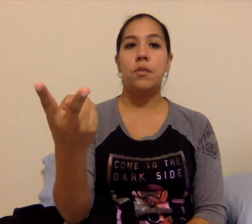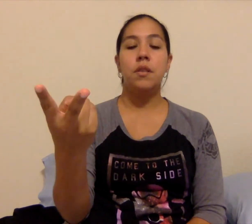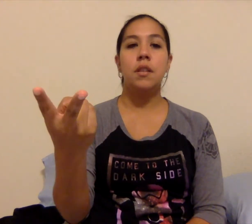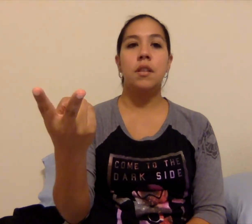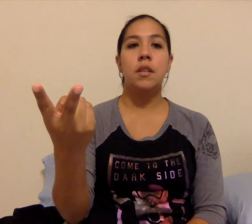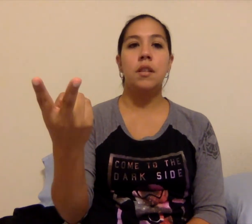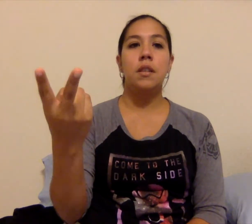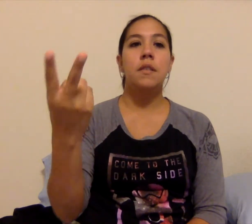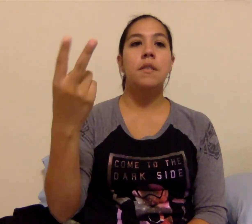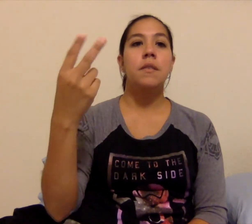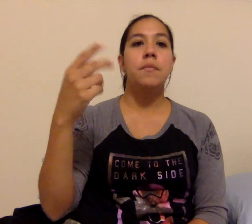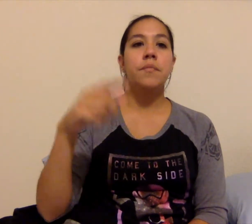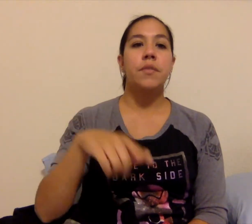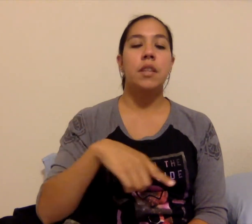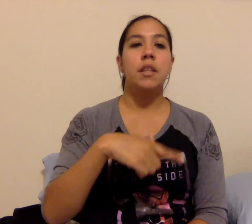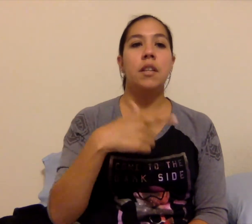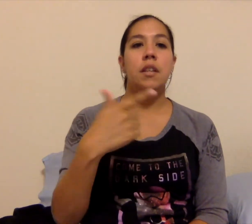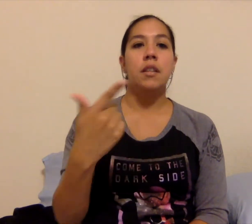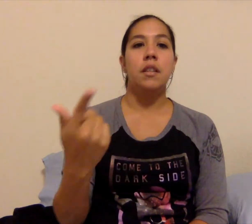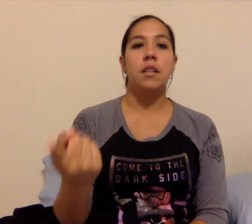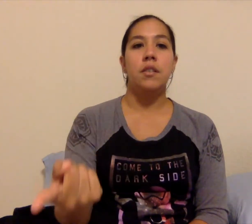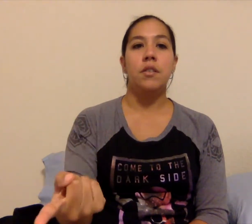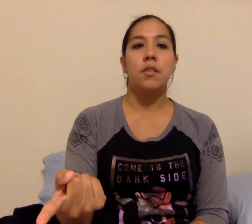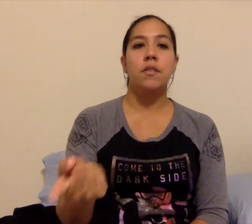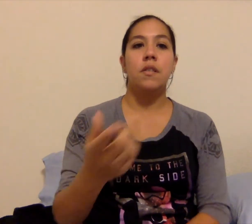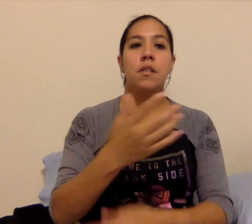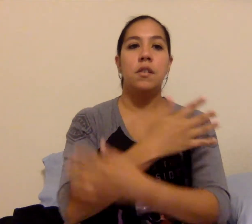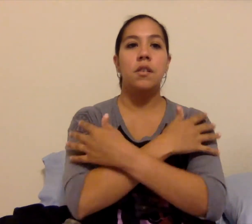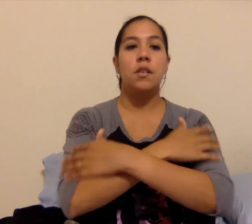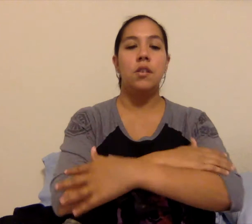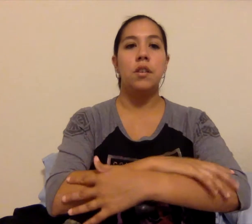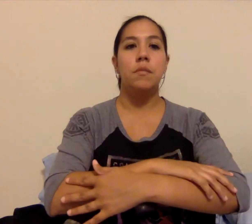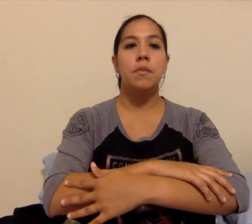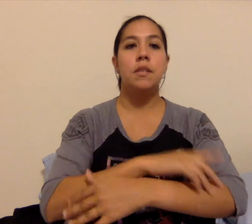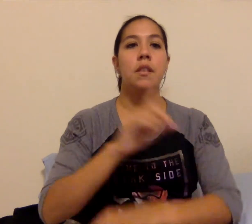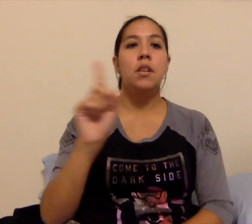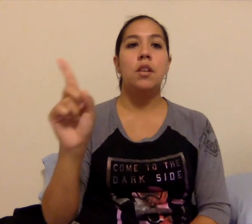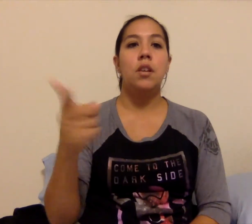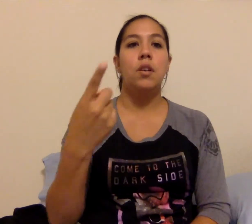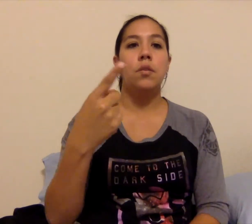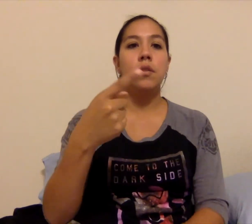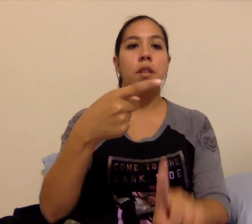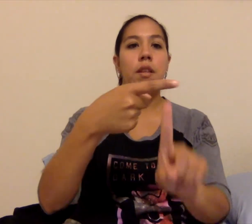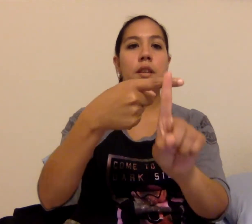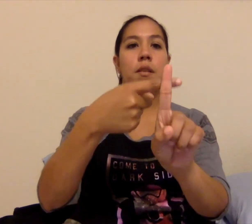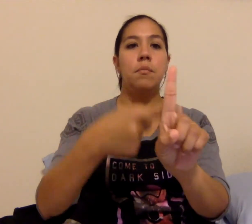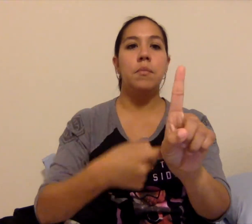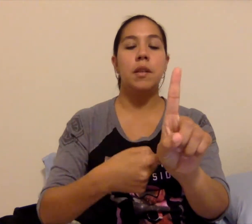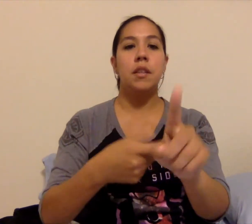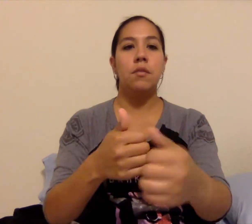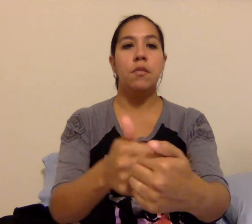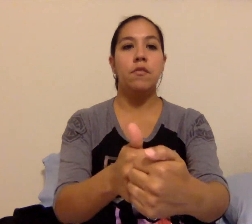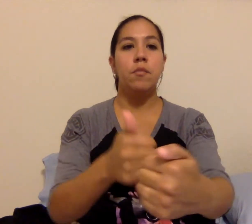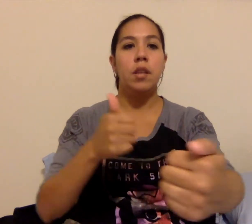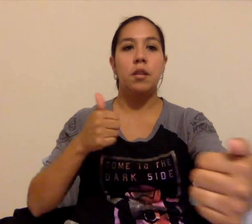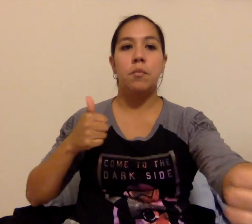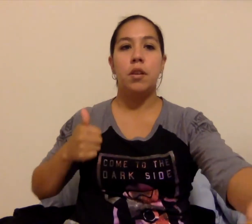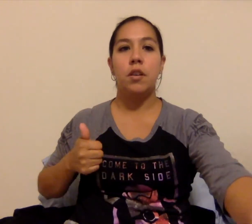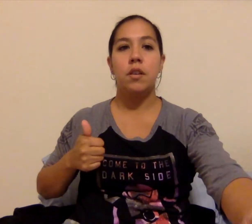in another's arms, only one that we've been apart.